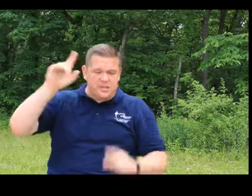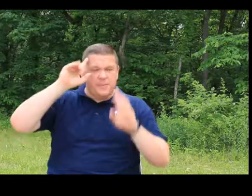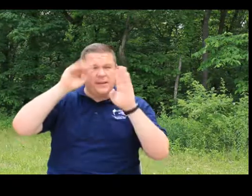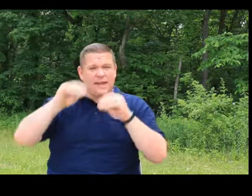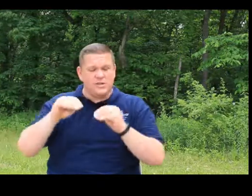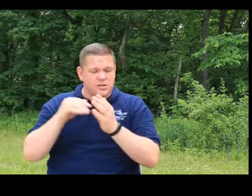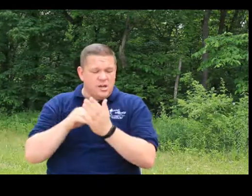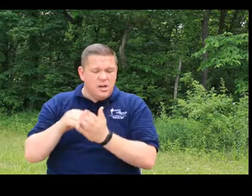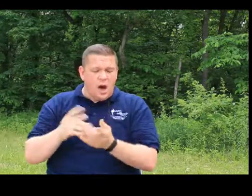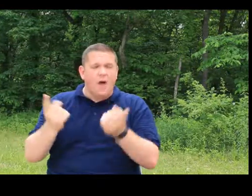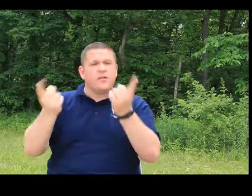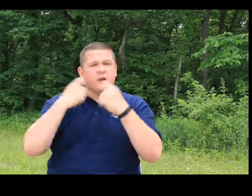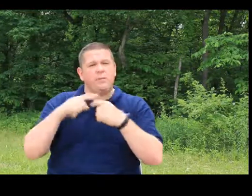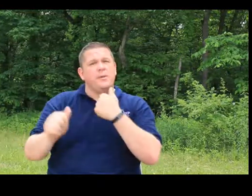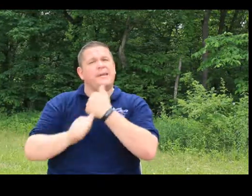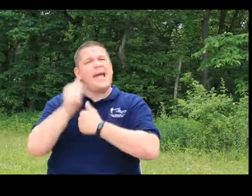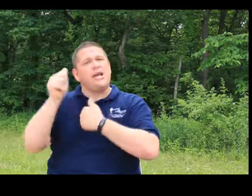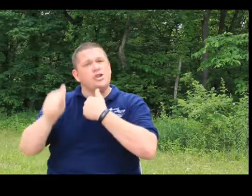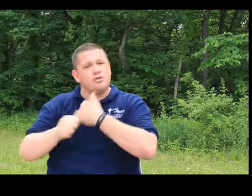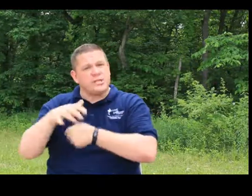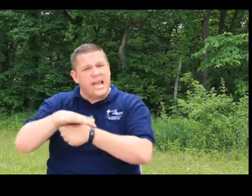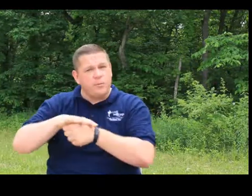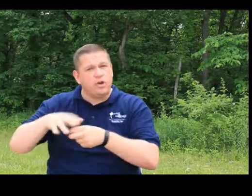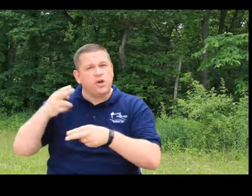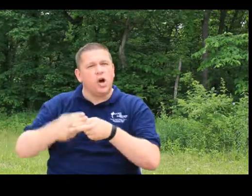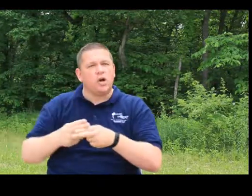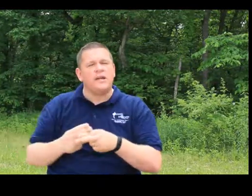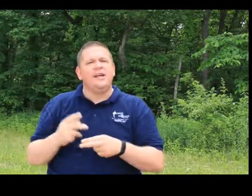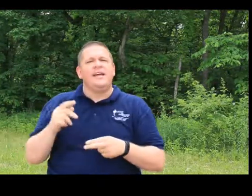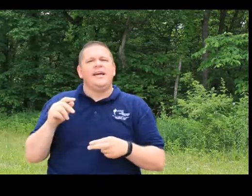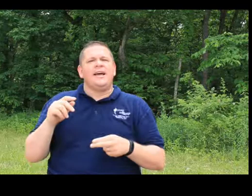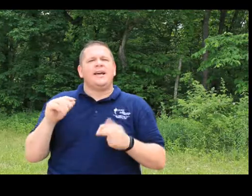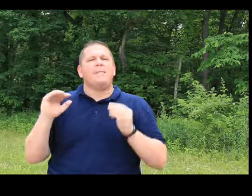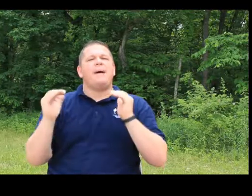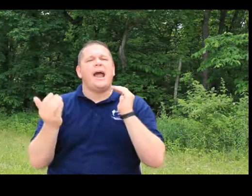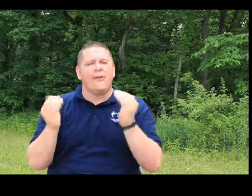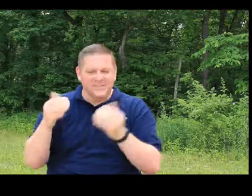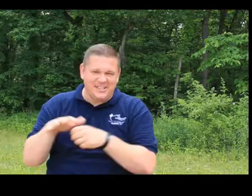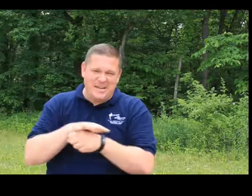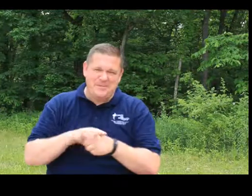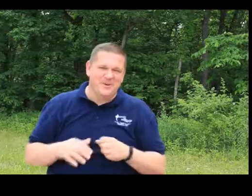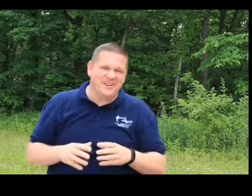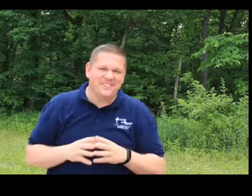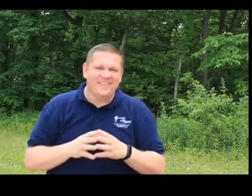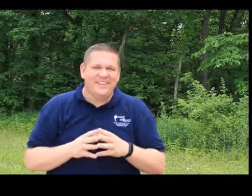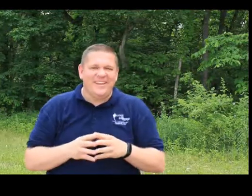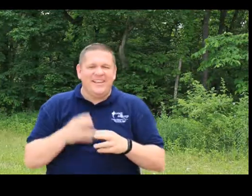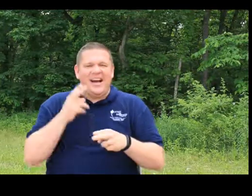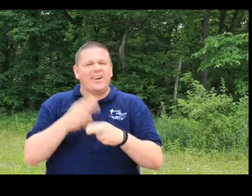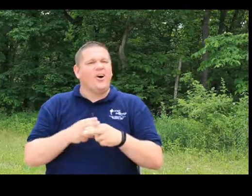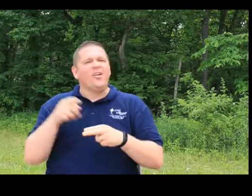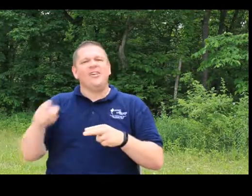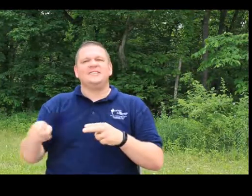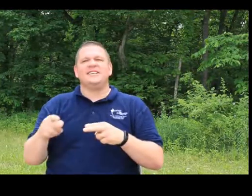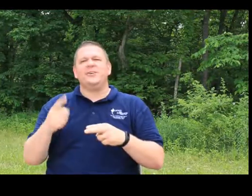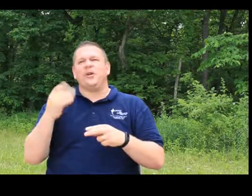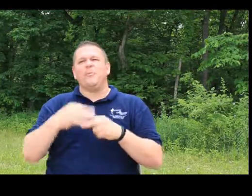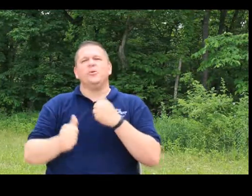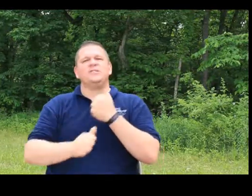expectations often come from a dangerous neighborhood called comparison neighborhood. I call this one of the most